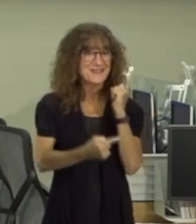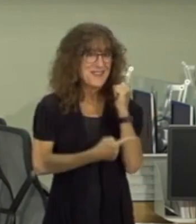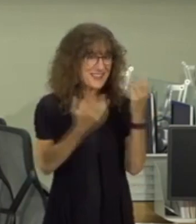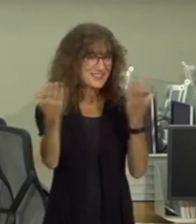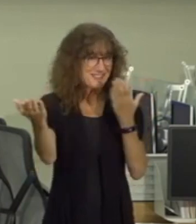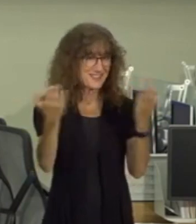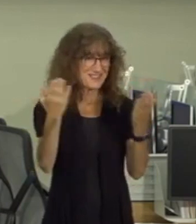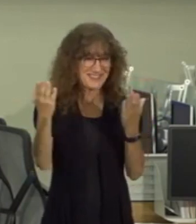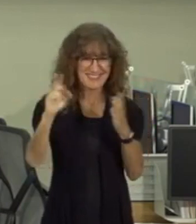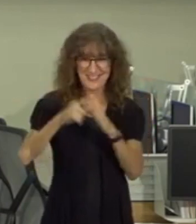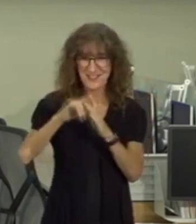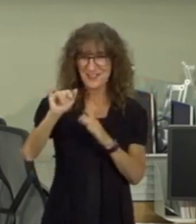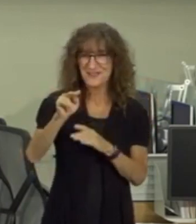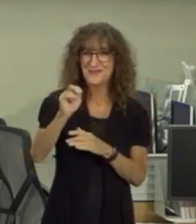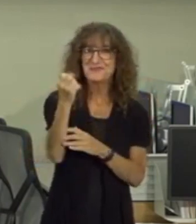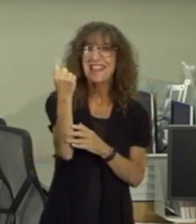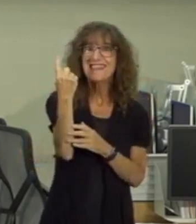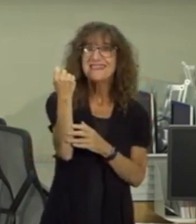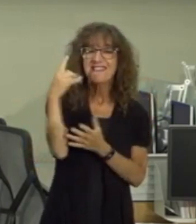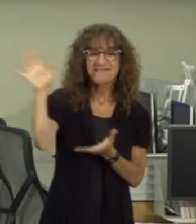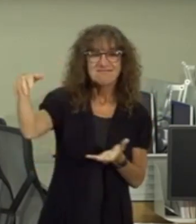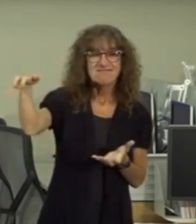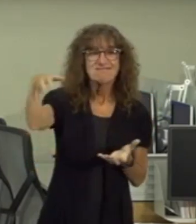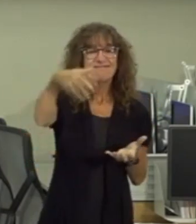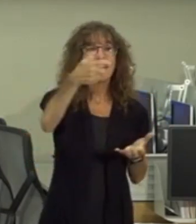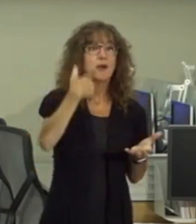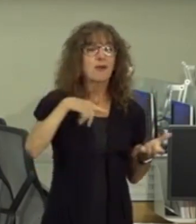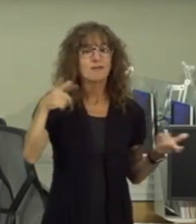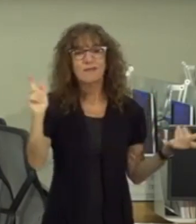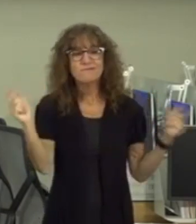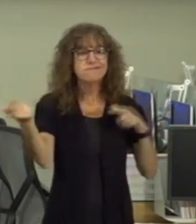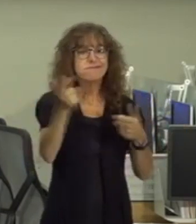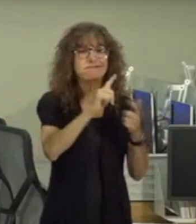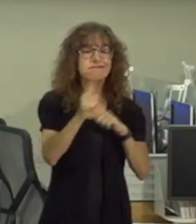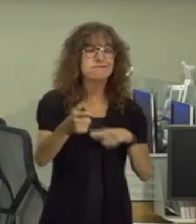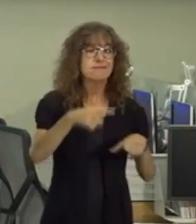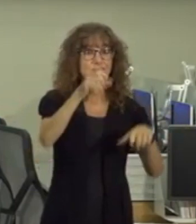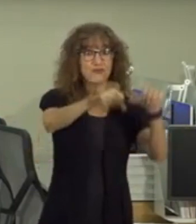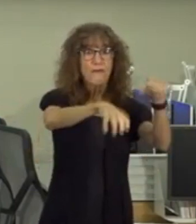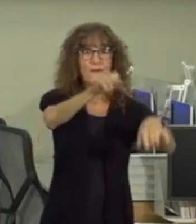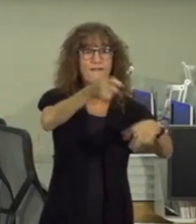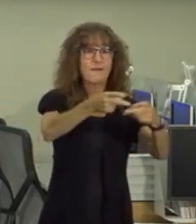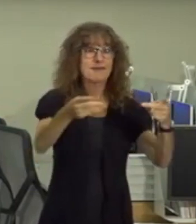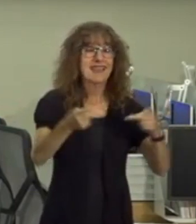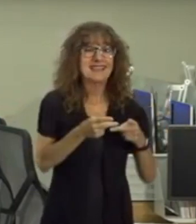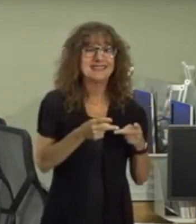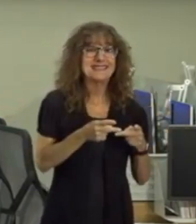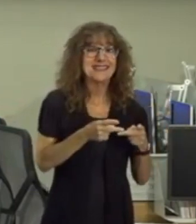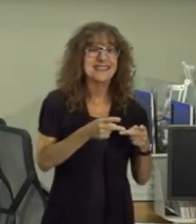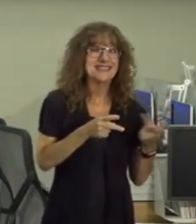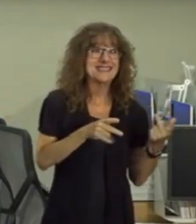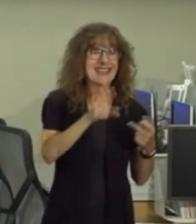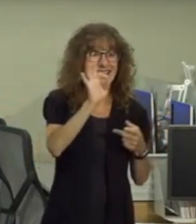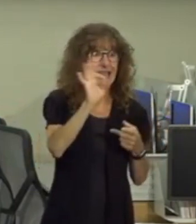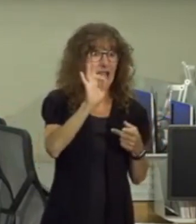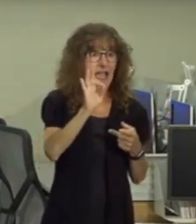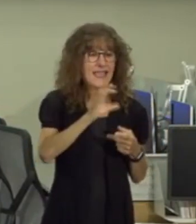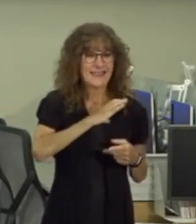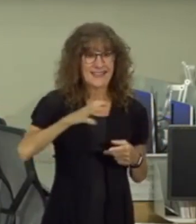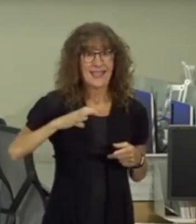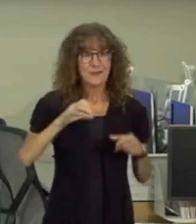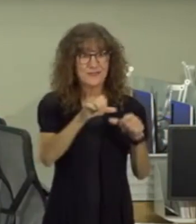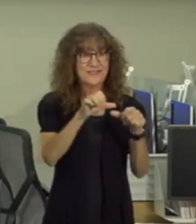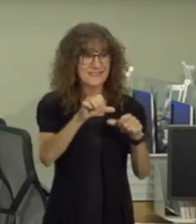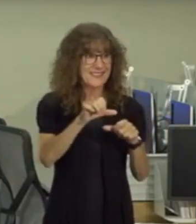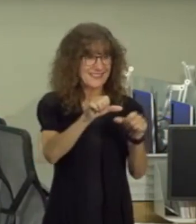since june 11th we've been rotating our schedule to drop off locations in nine the nine councilmatic districts throughout the